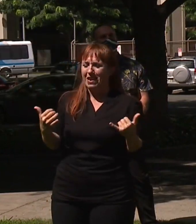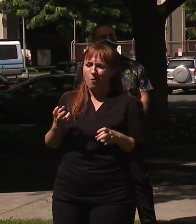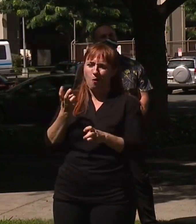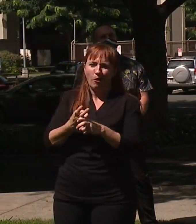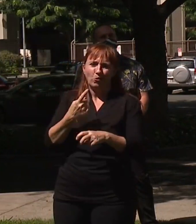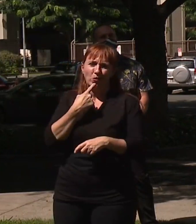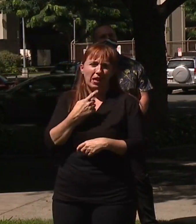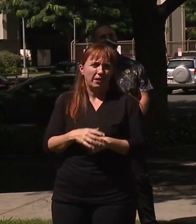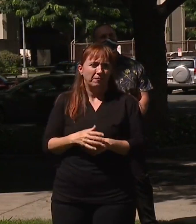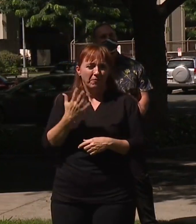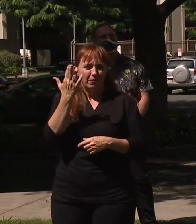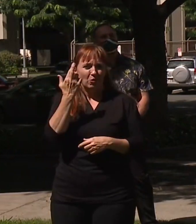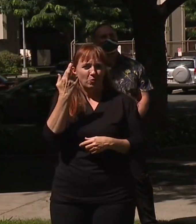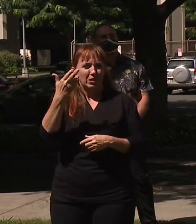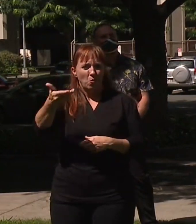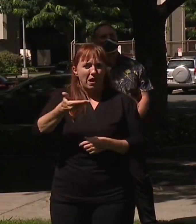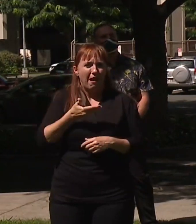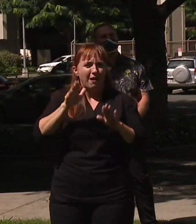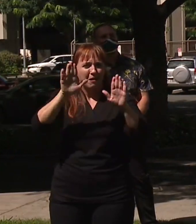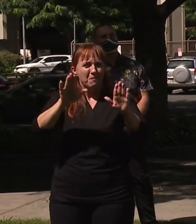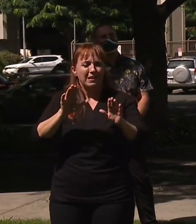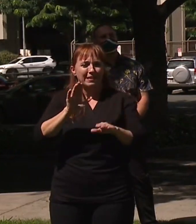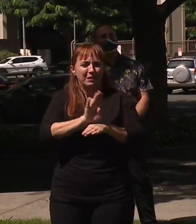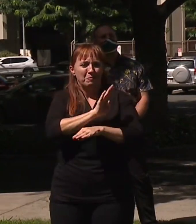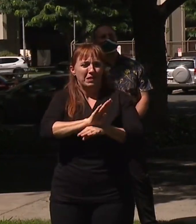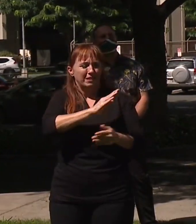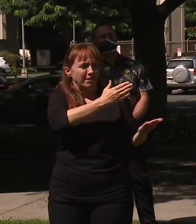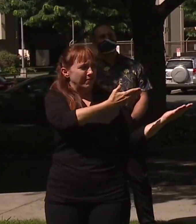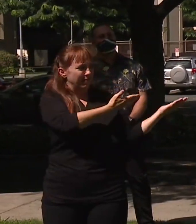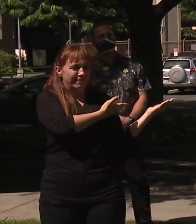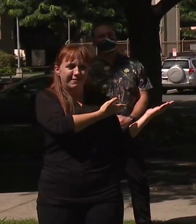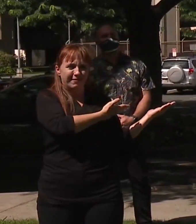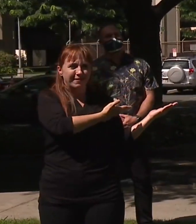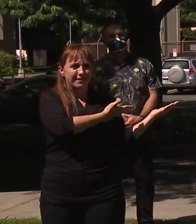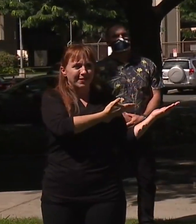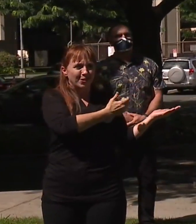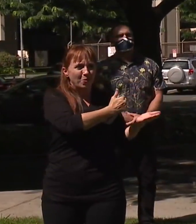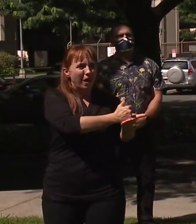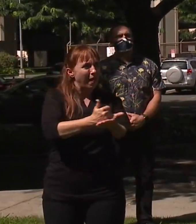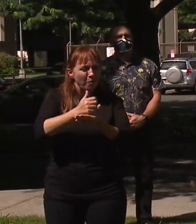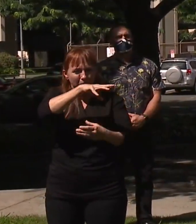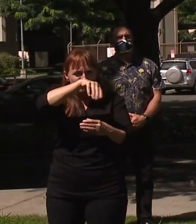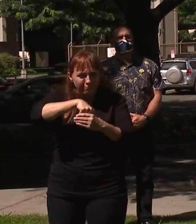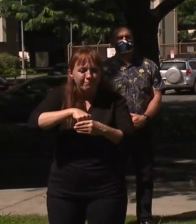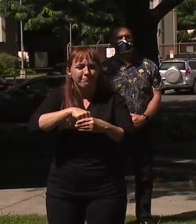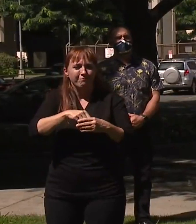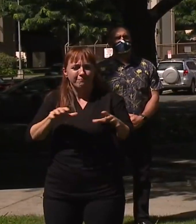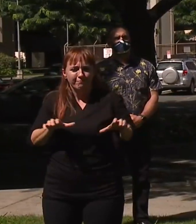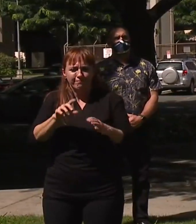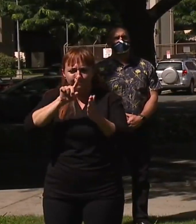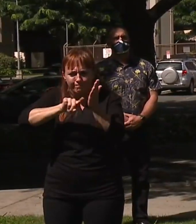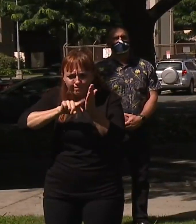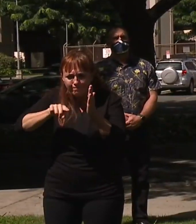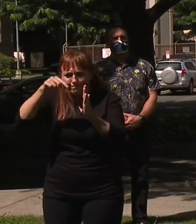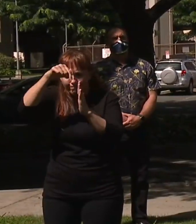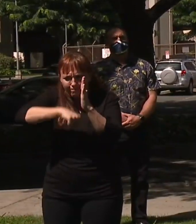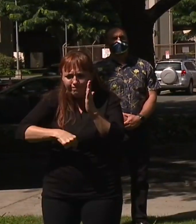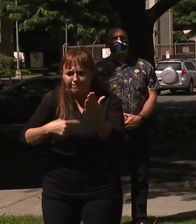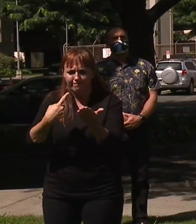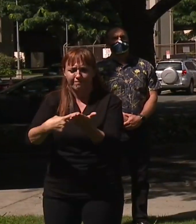tough to say, and that's why we've hired these amazing companies to really get in there and do an in-depth analysis